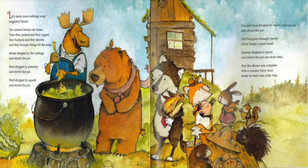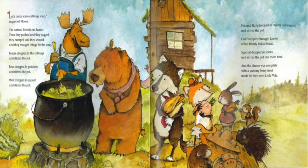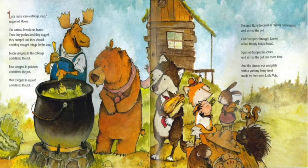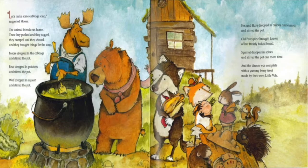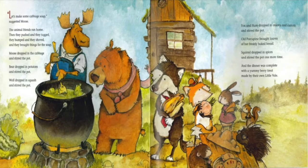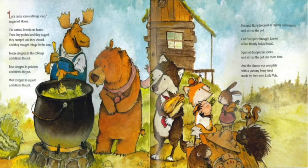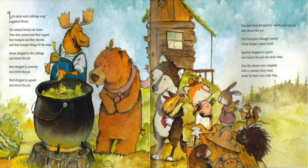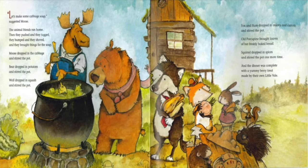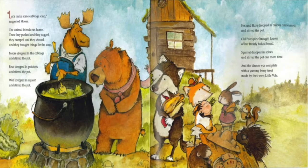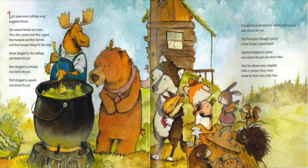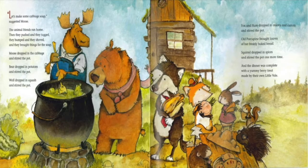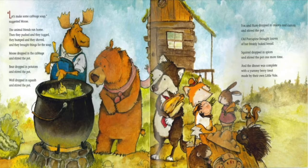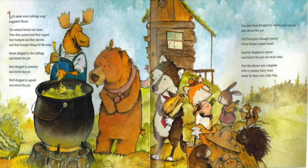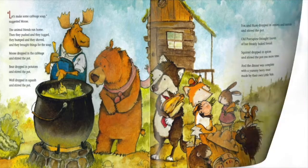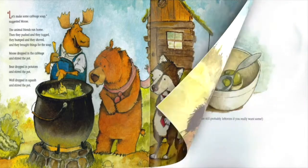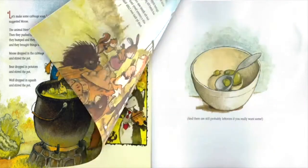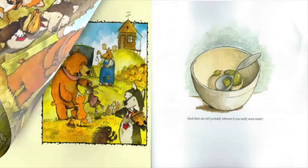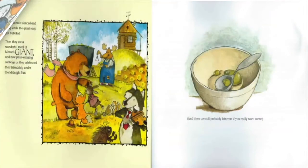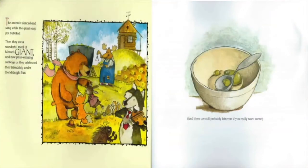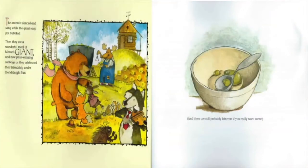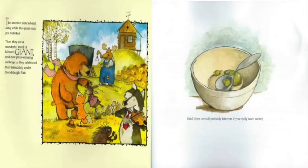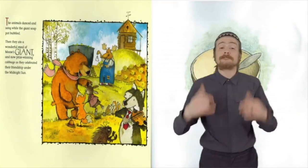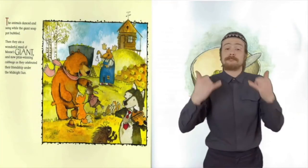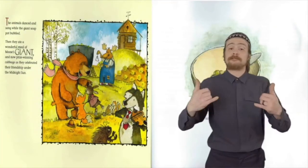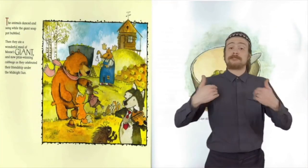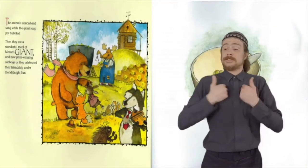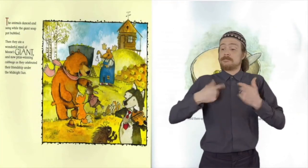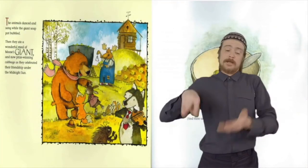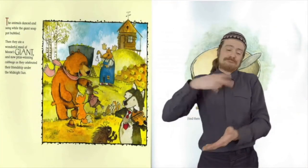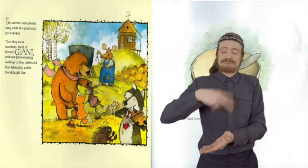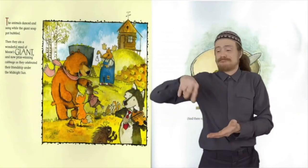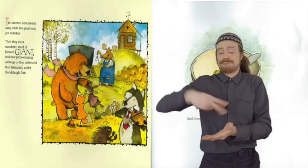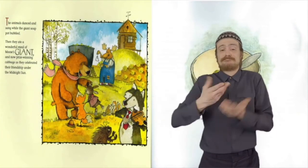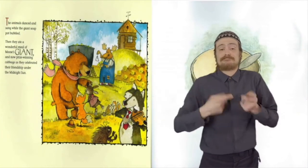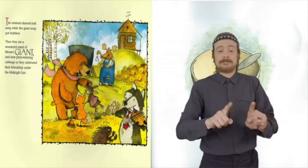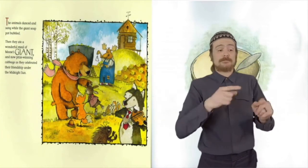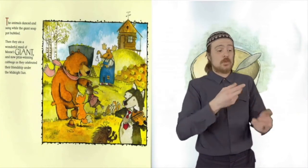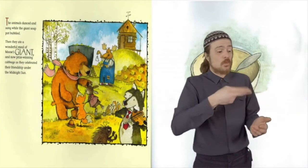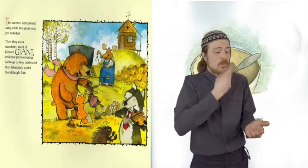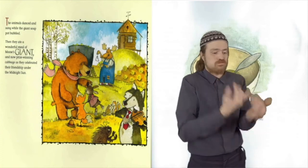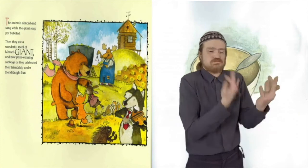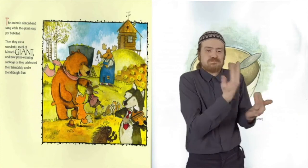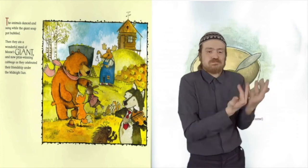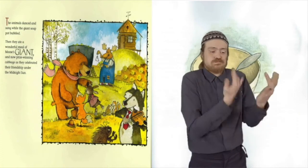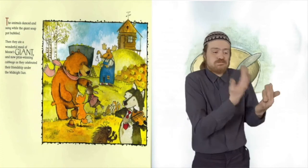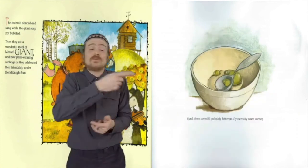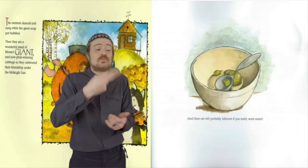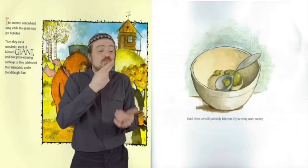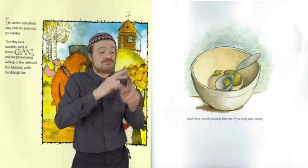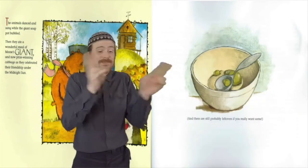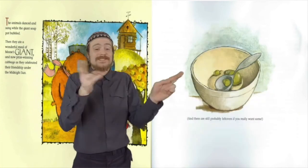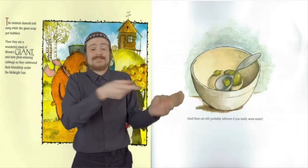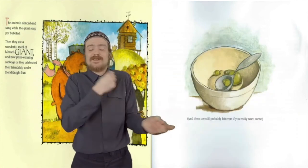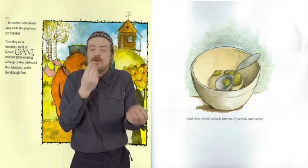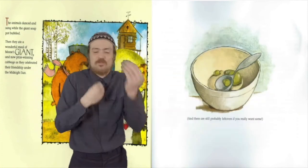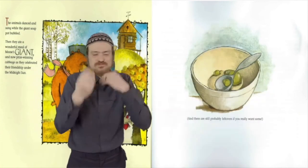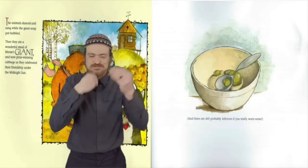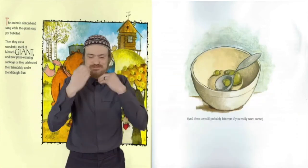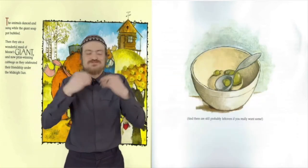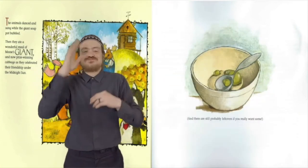own little vole. The animals danced and sang while the giant soup pot bubbled. Then they ate a wonderful